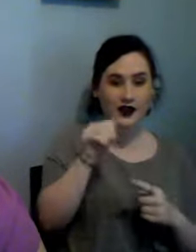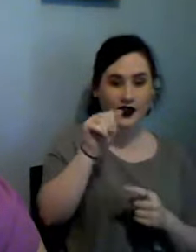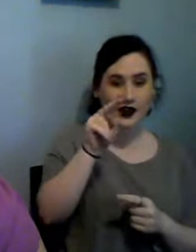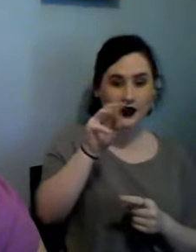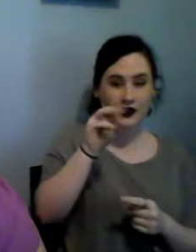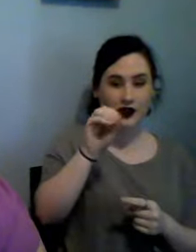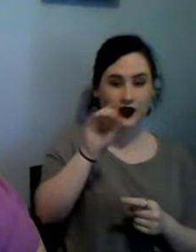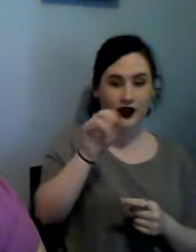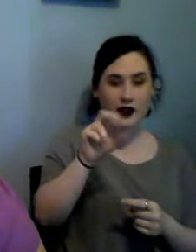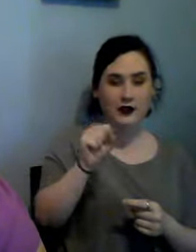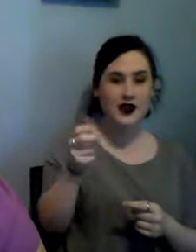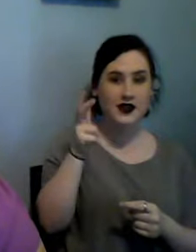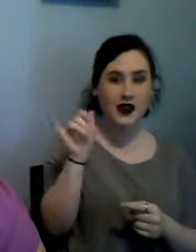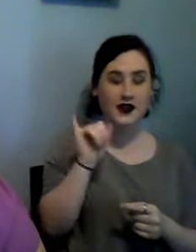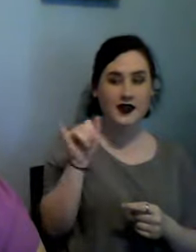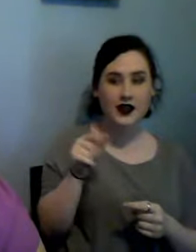and I'm anonymous right